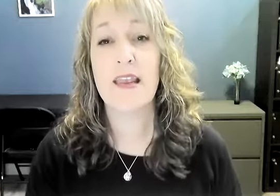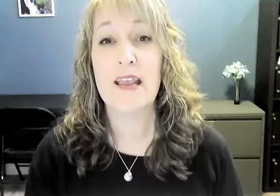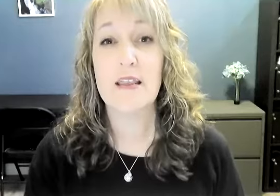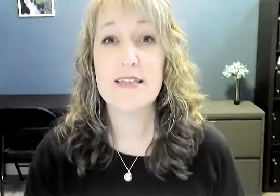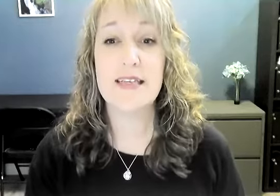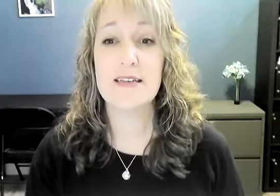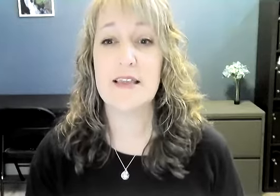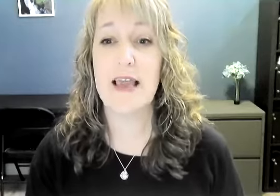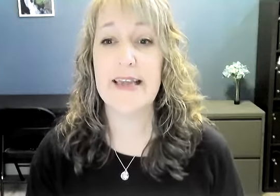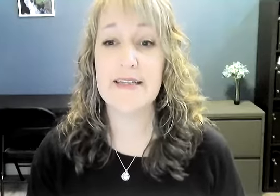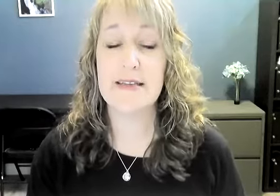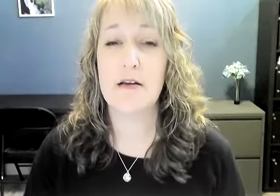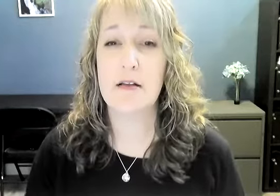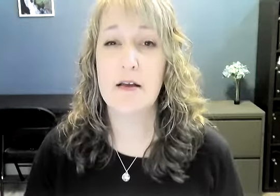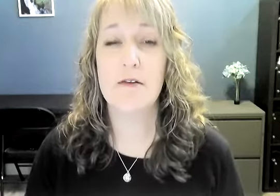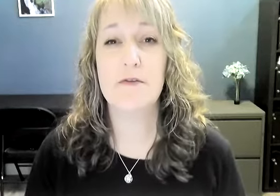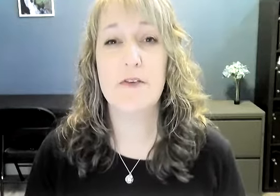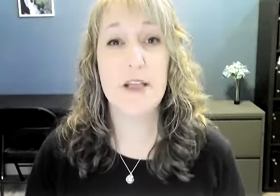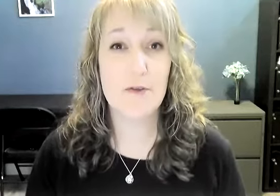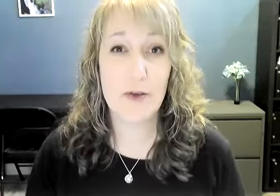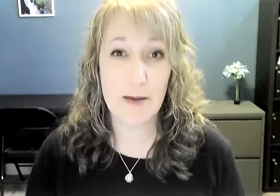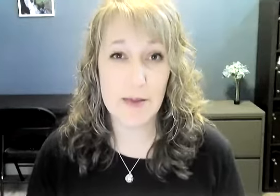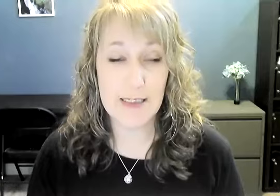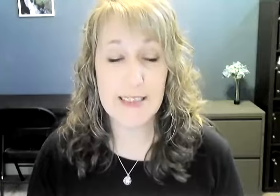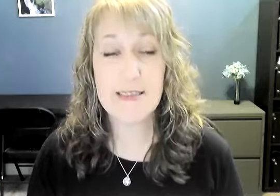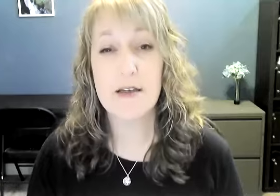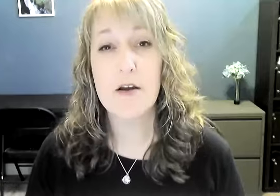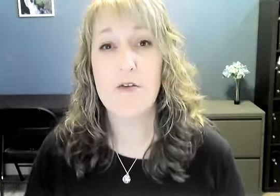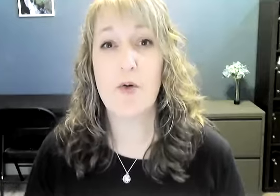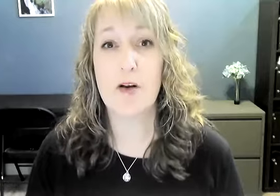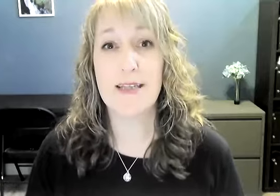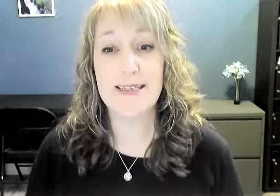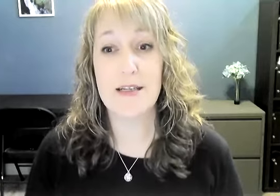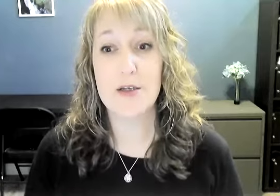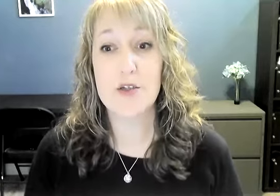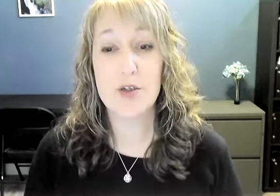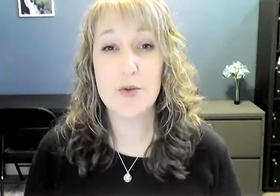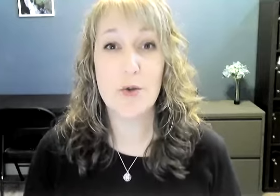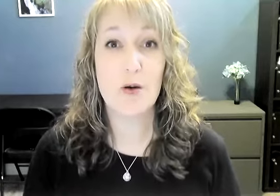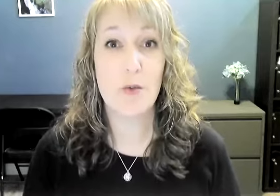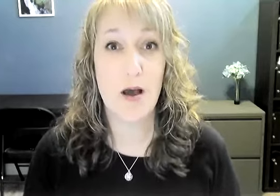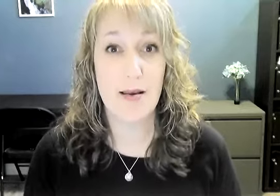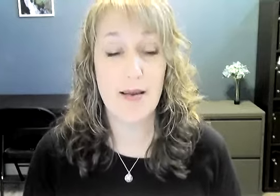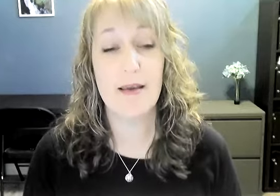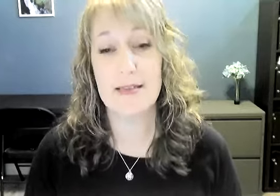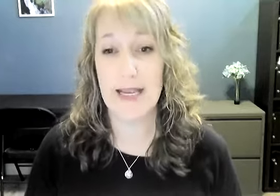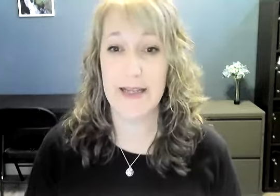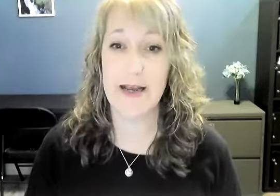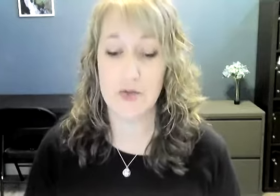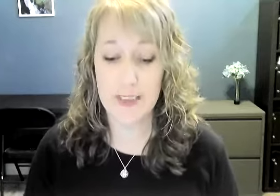This is the ASL video vocabulary list for Lesson 2-1 in Signing Naturally.